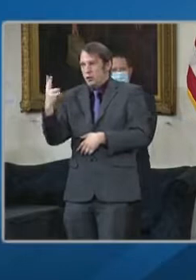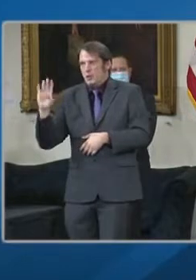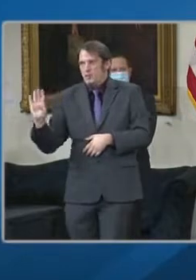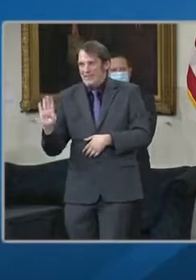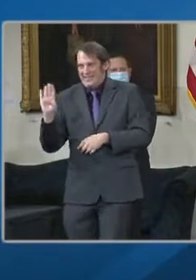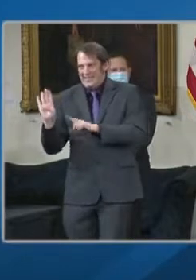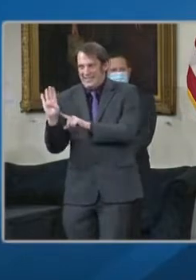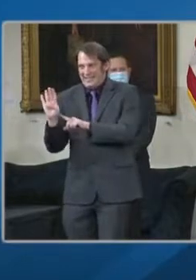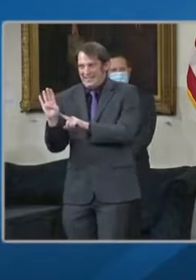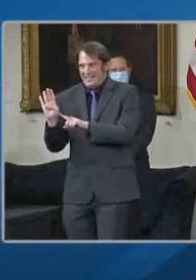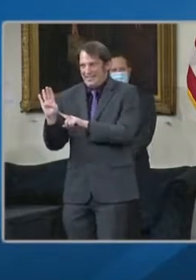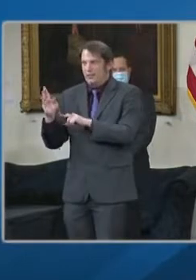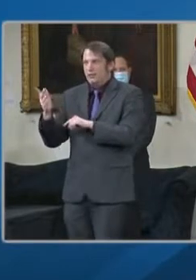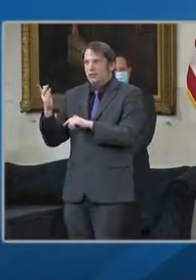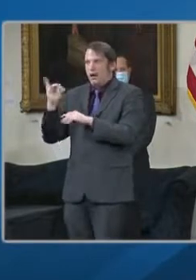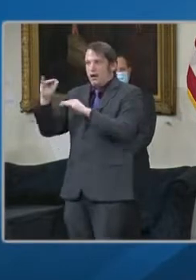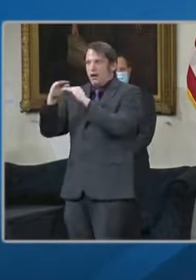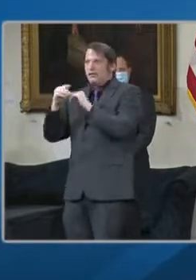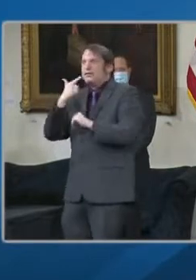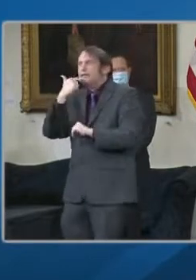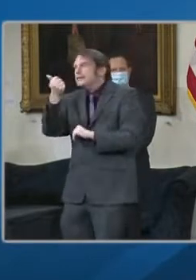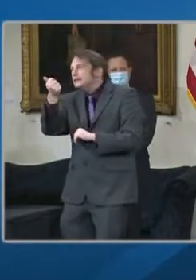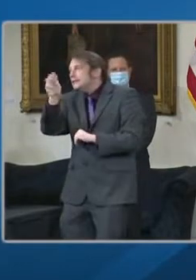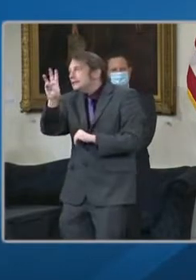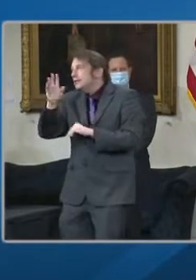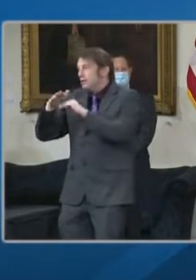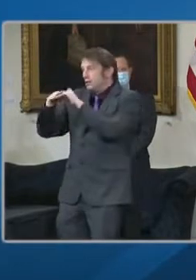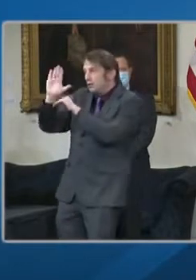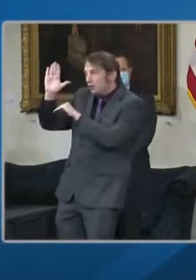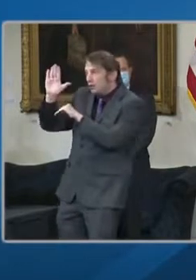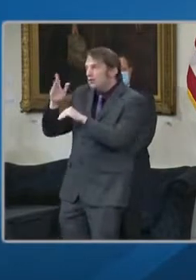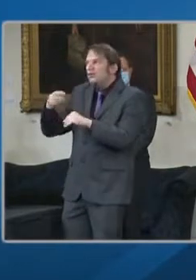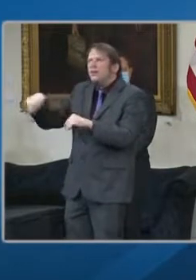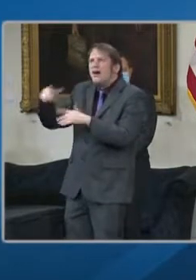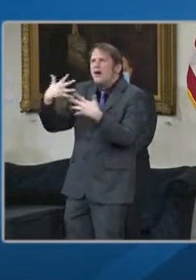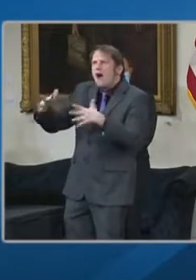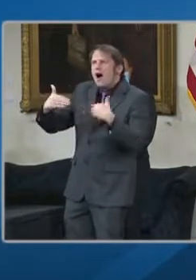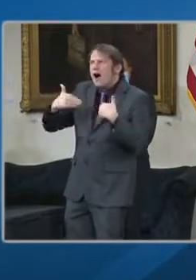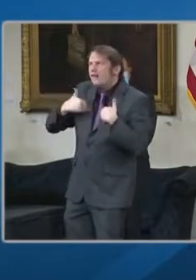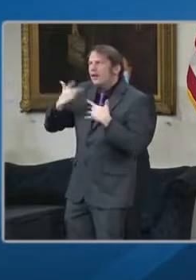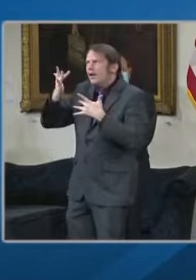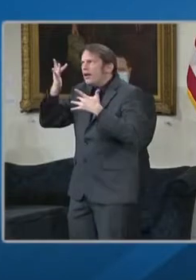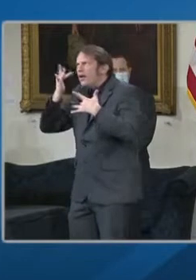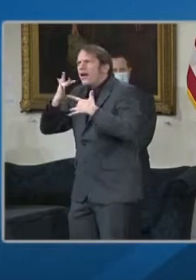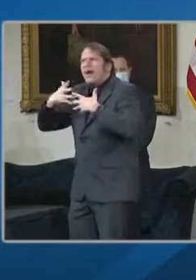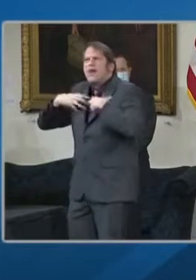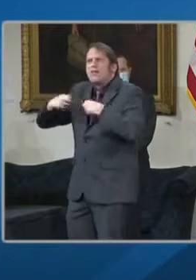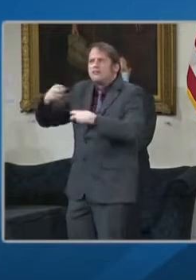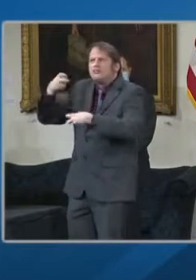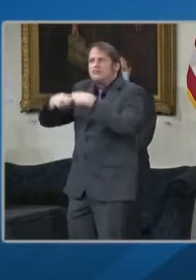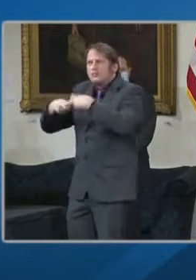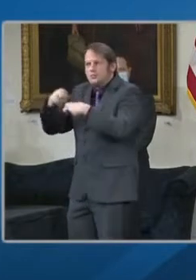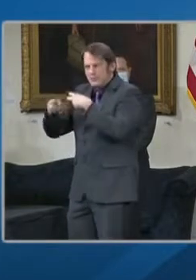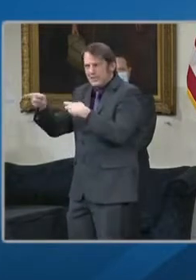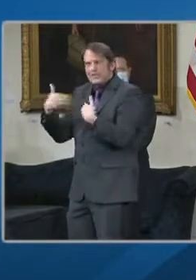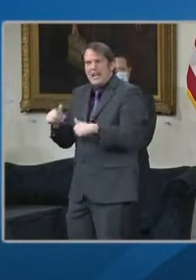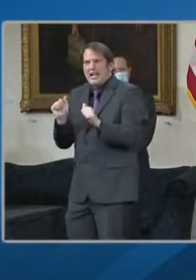medical conditions that increase the risk for severe COVID-19 illness, and they can start to be vaccinated.